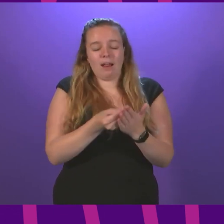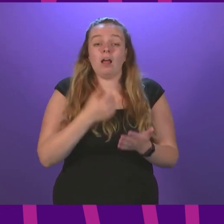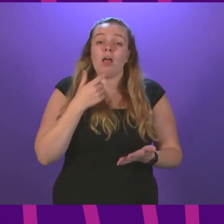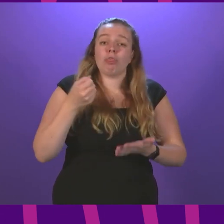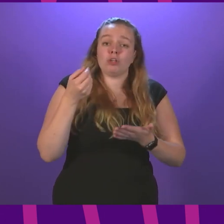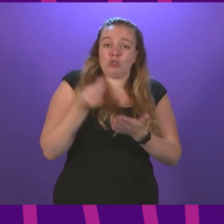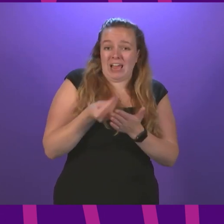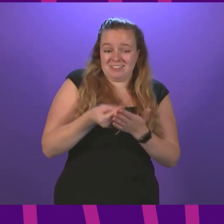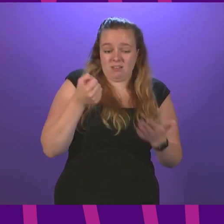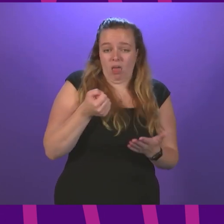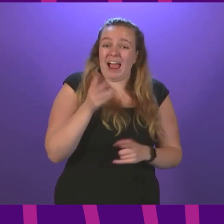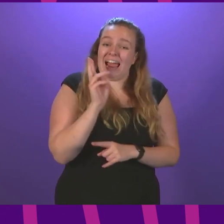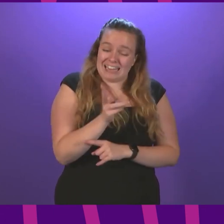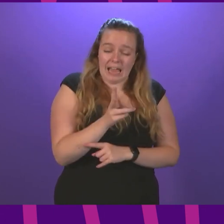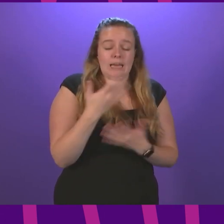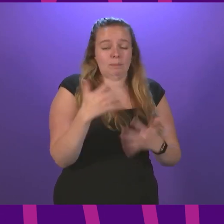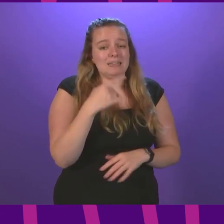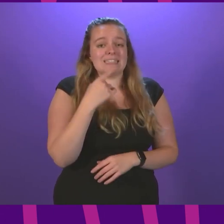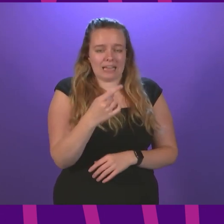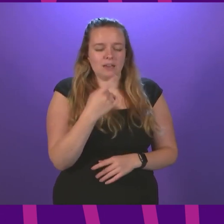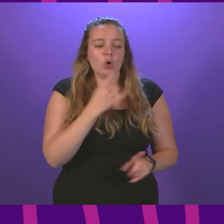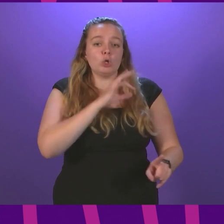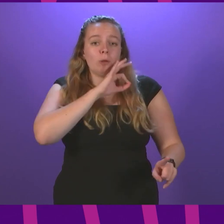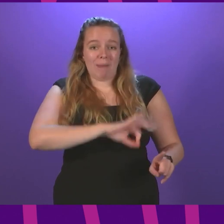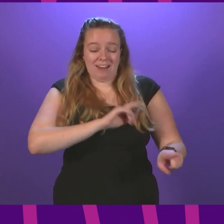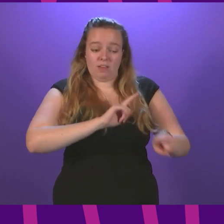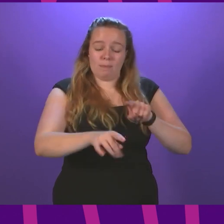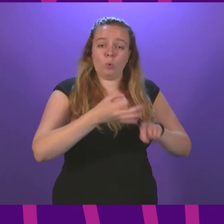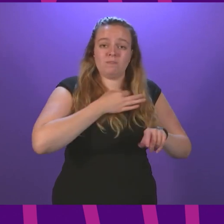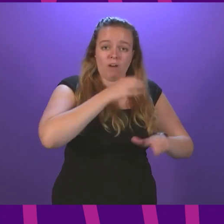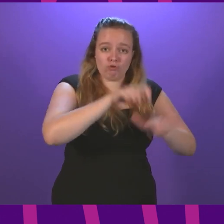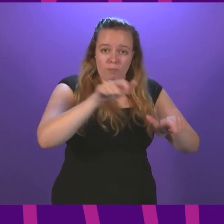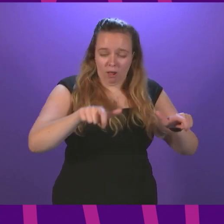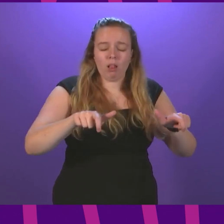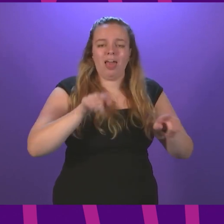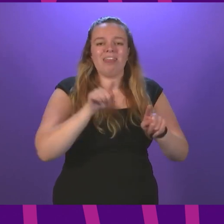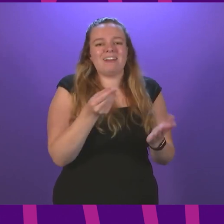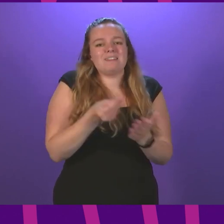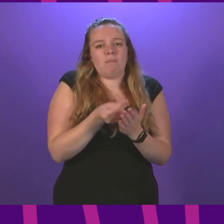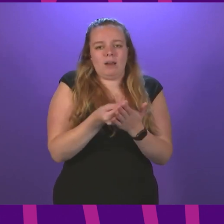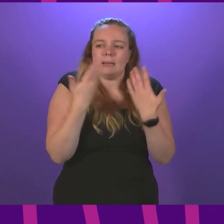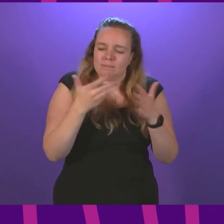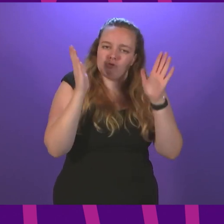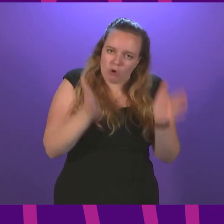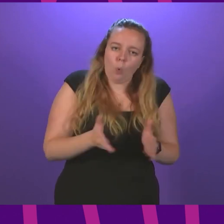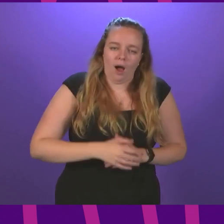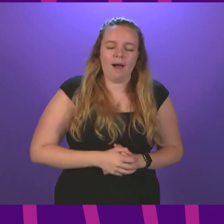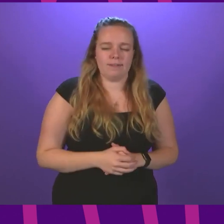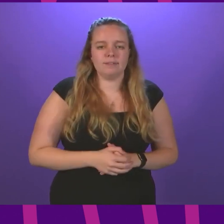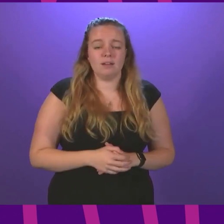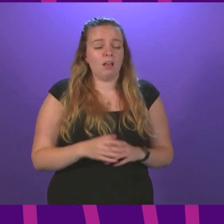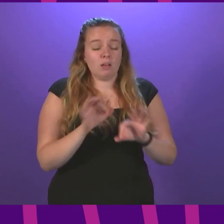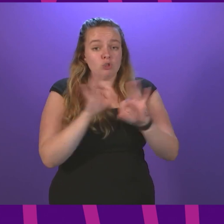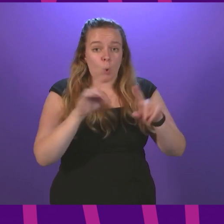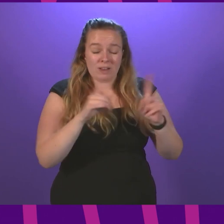again said to benefit our most vulnerable households this money was required. There is no